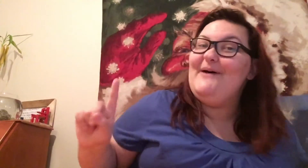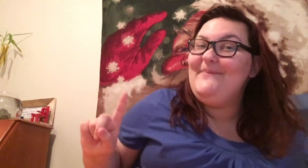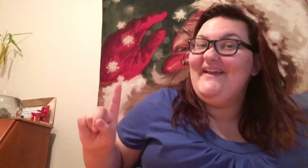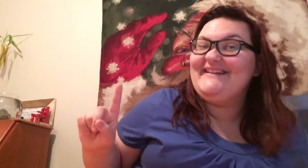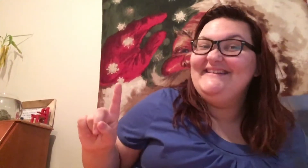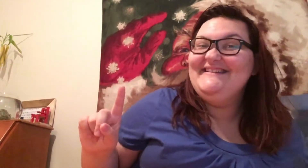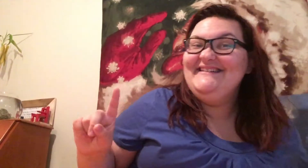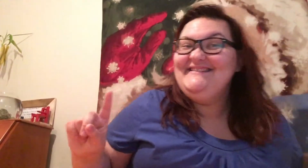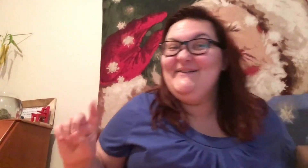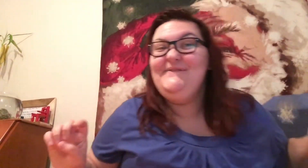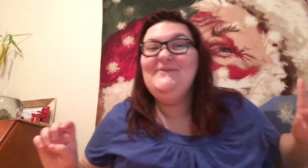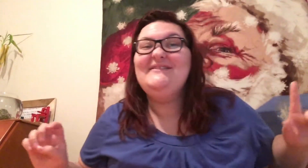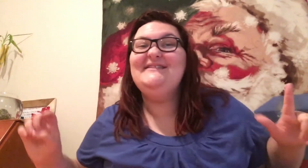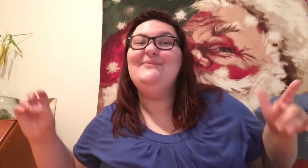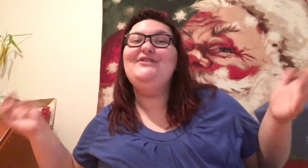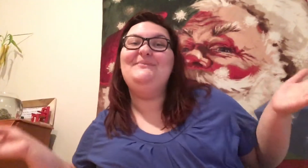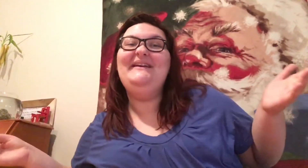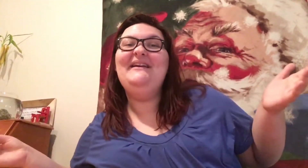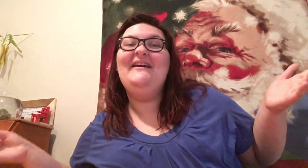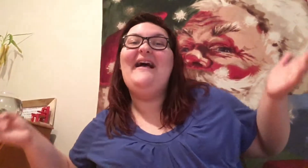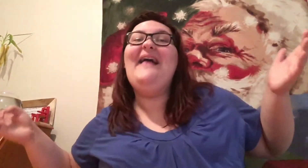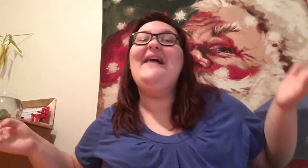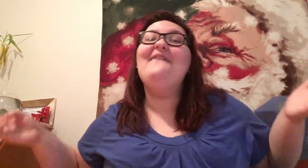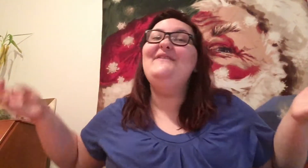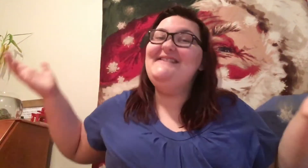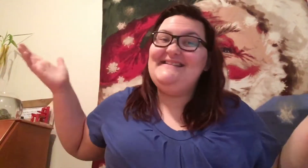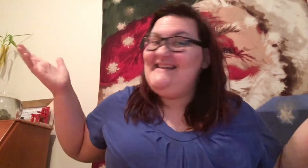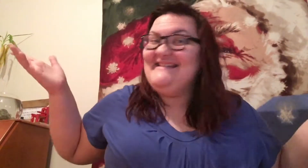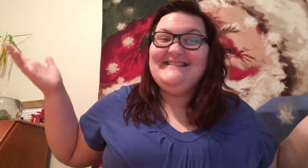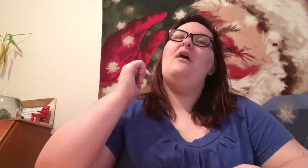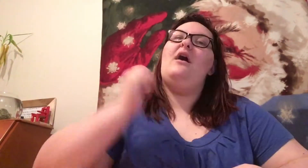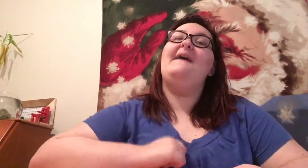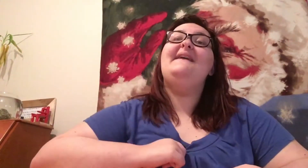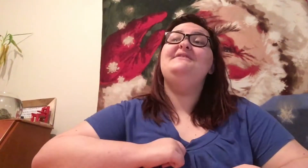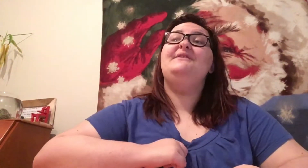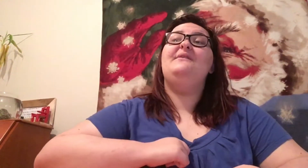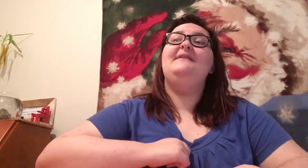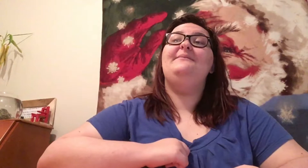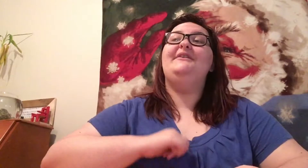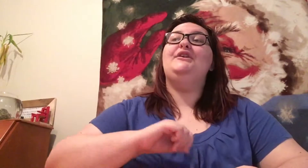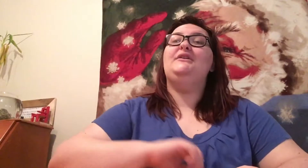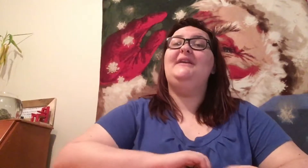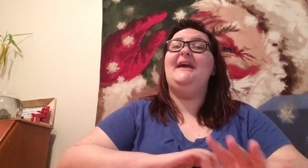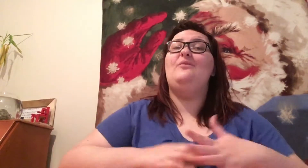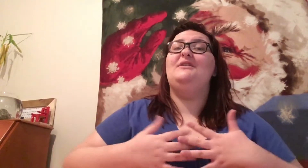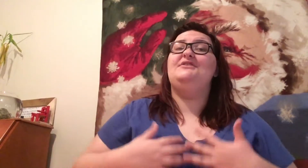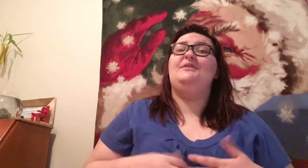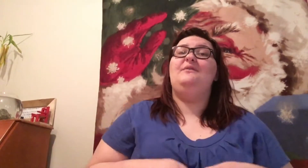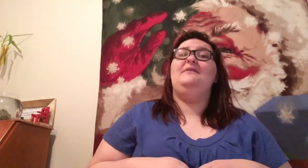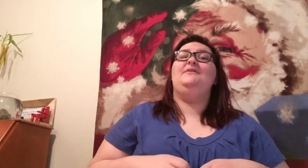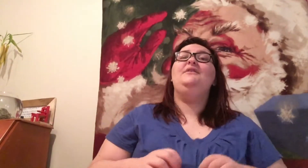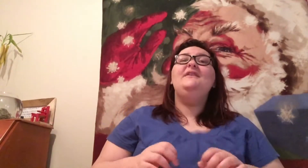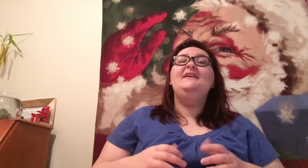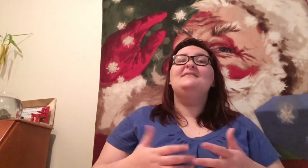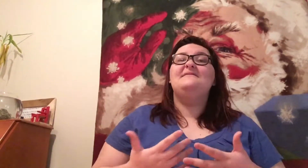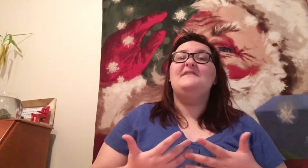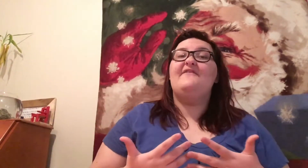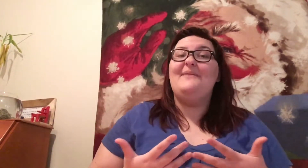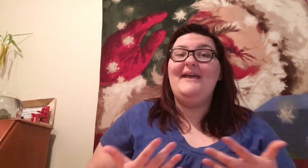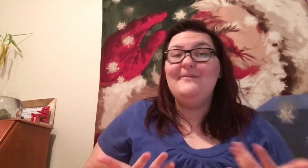public. So if he wants to murder me, I'll have witnesses. I like to go a little bit early. I wanted to go a little early because I've never met him